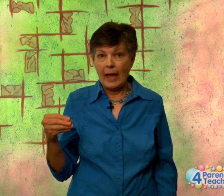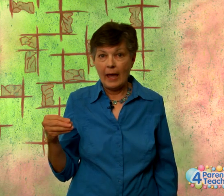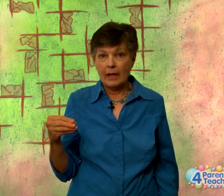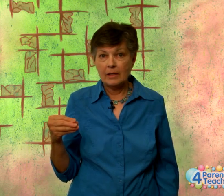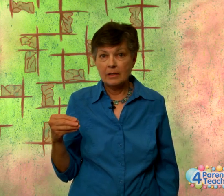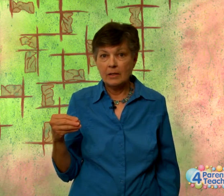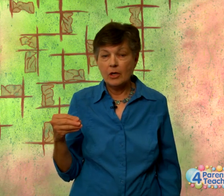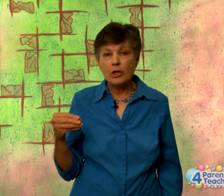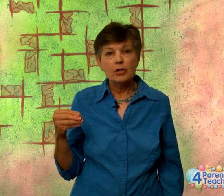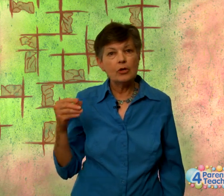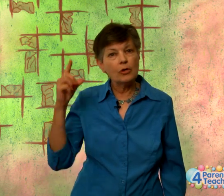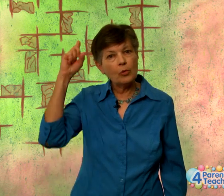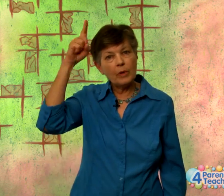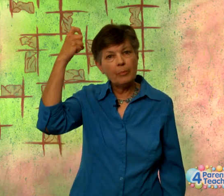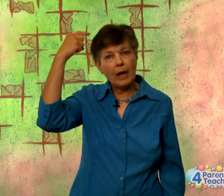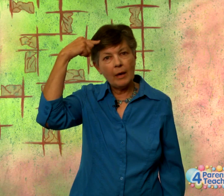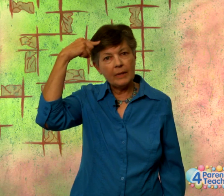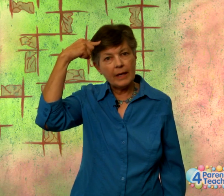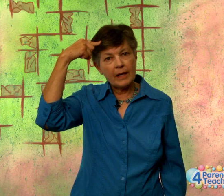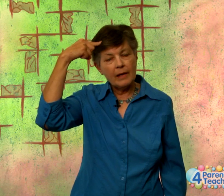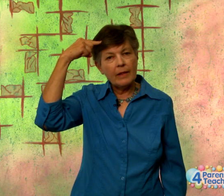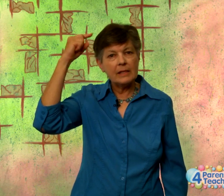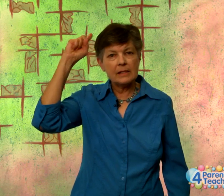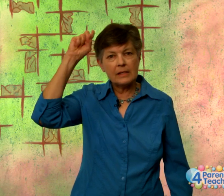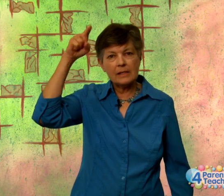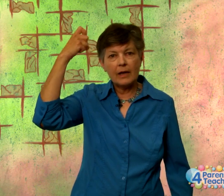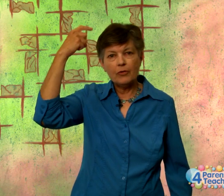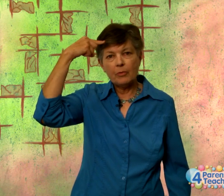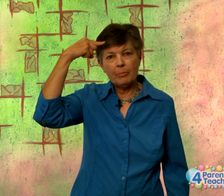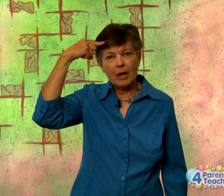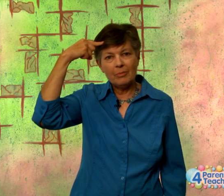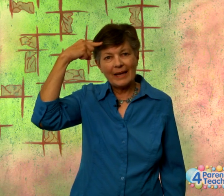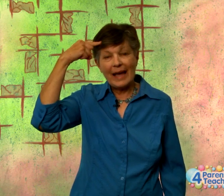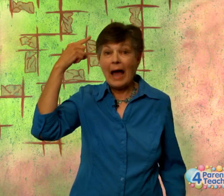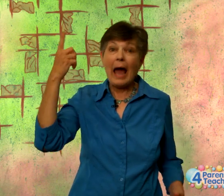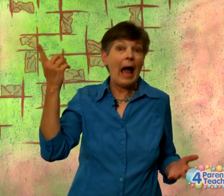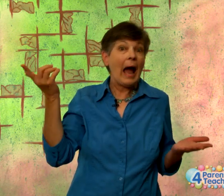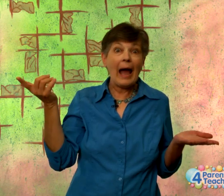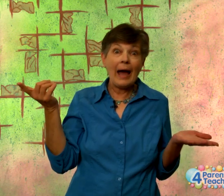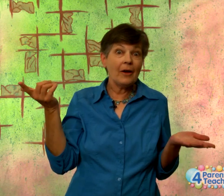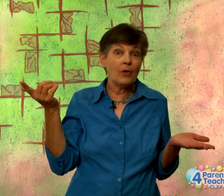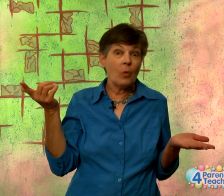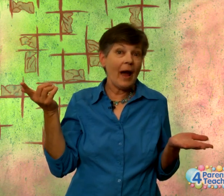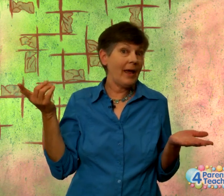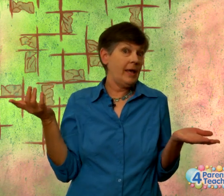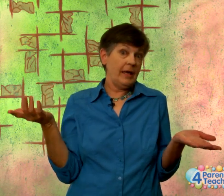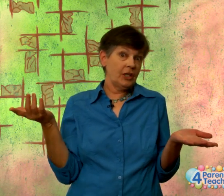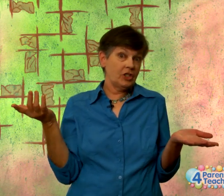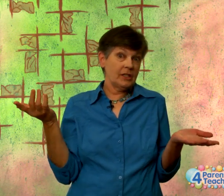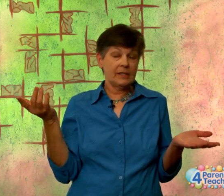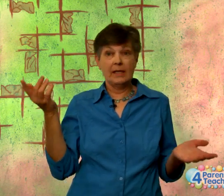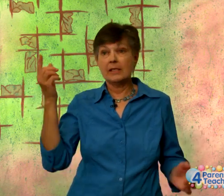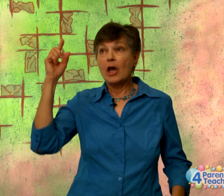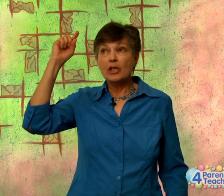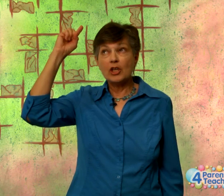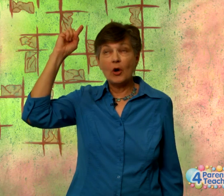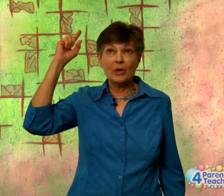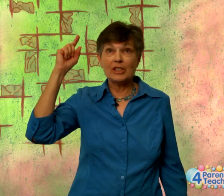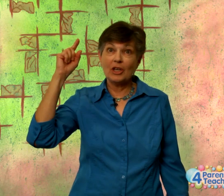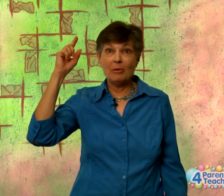And to the Republic. This is a sign for Republic. I don't know why, it just is. So we're just going to